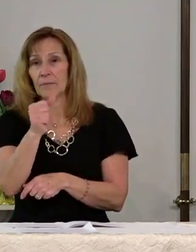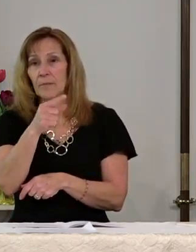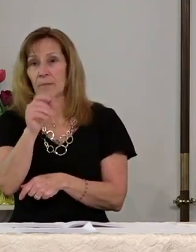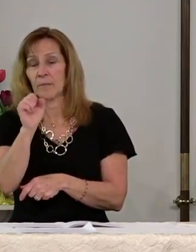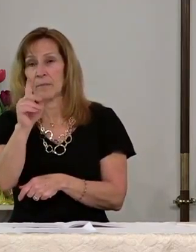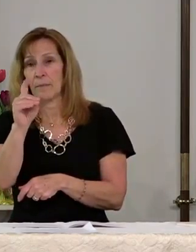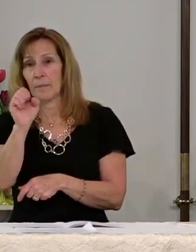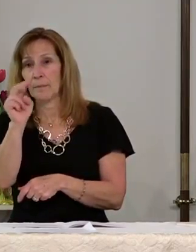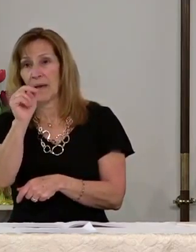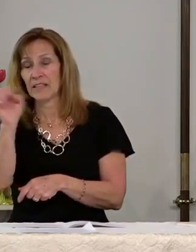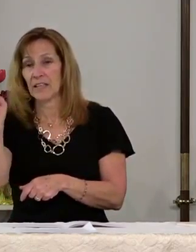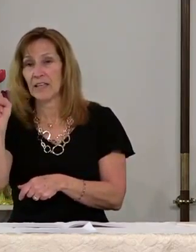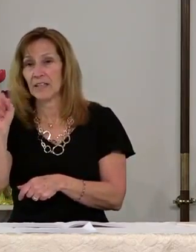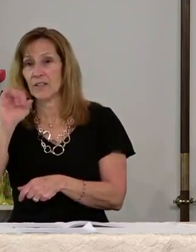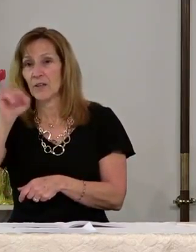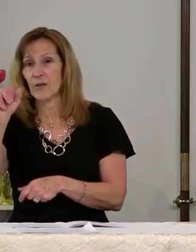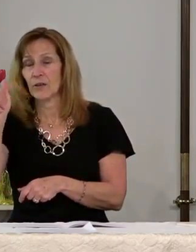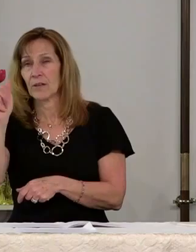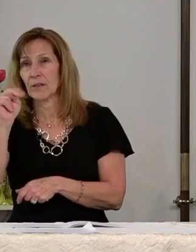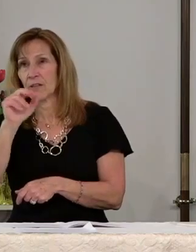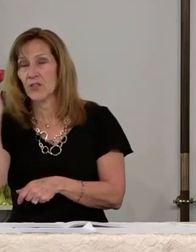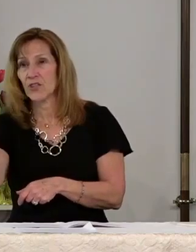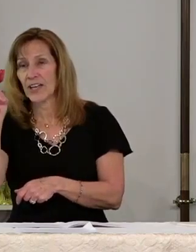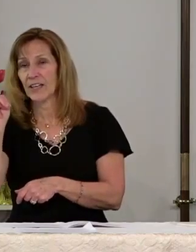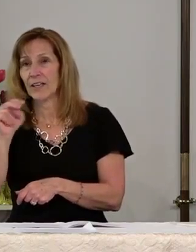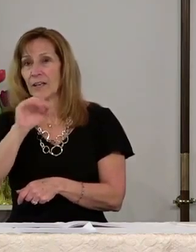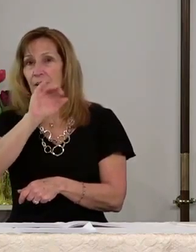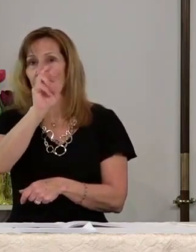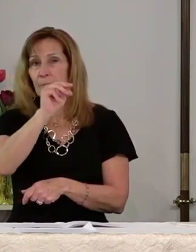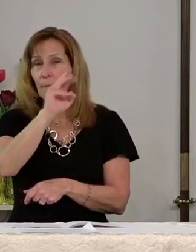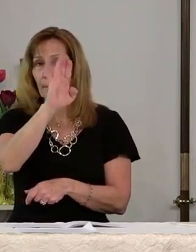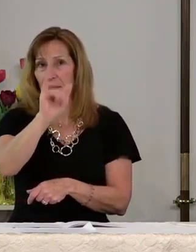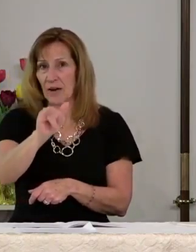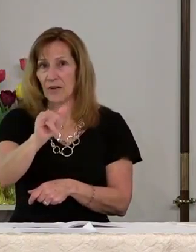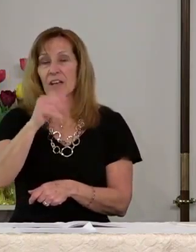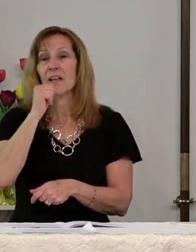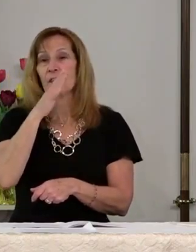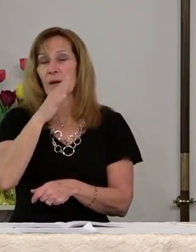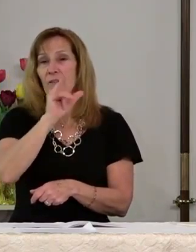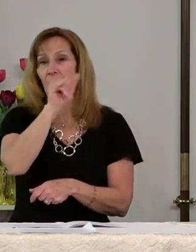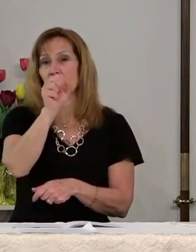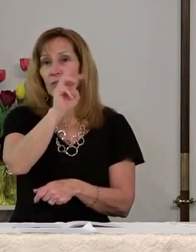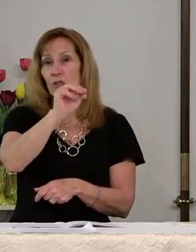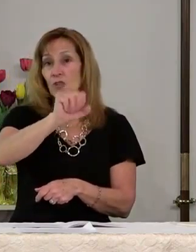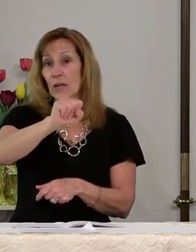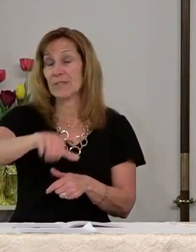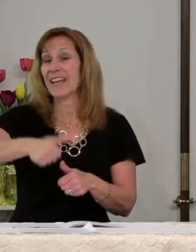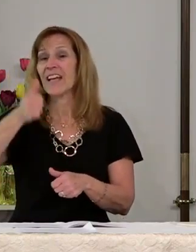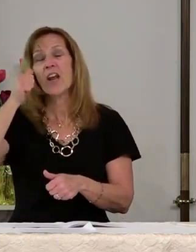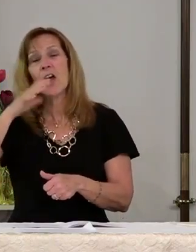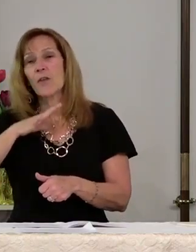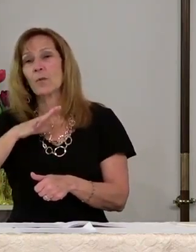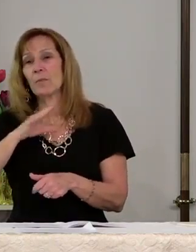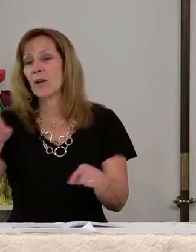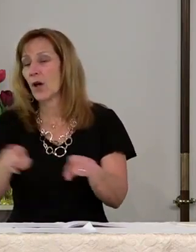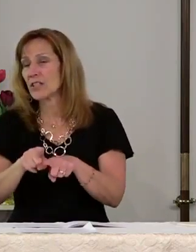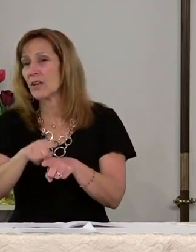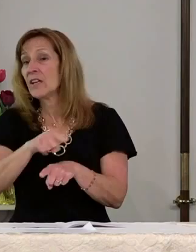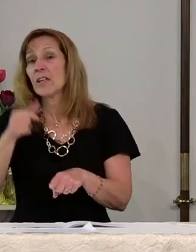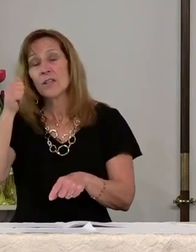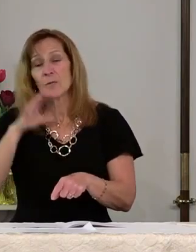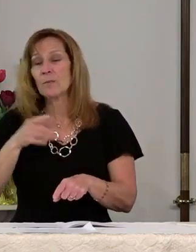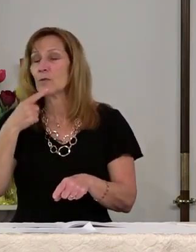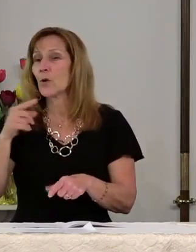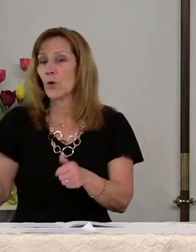Joanna, Mary, the mother of James, and some other women. These women